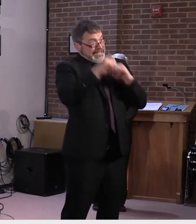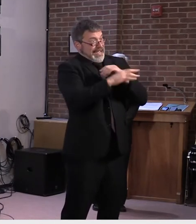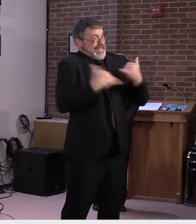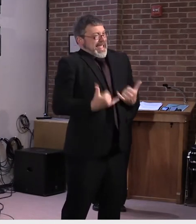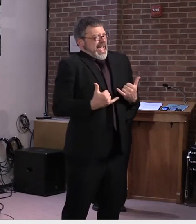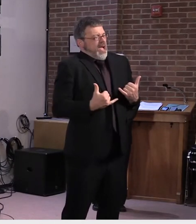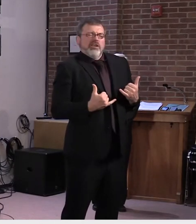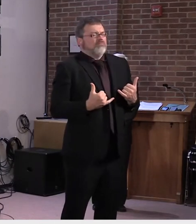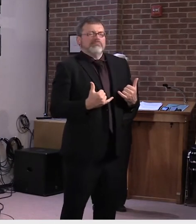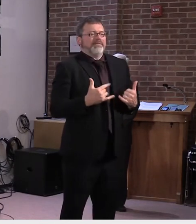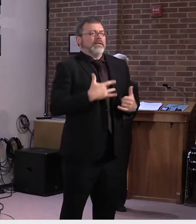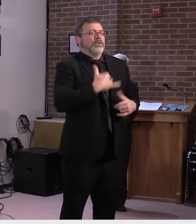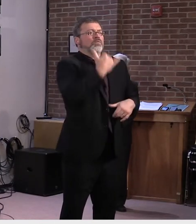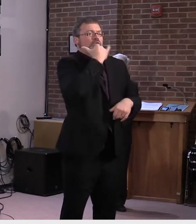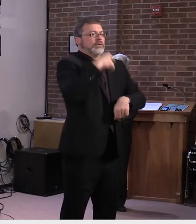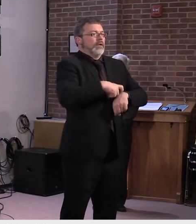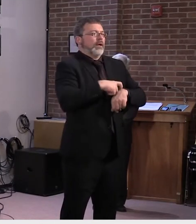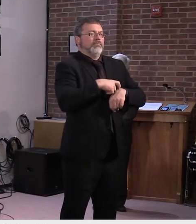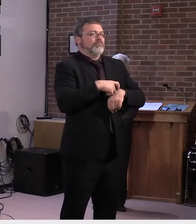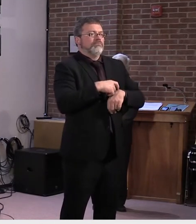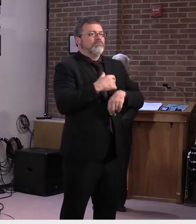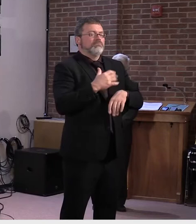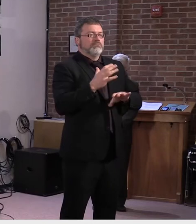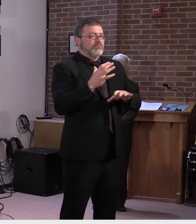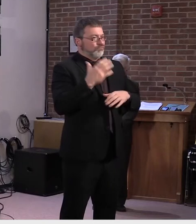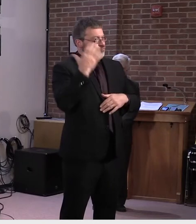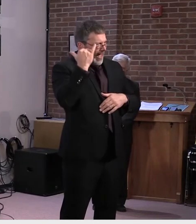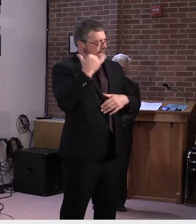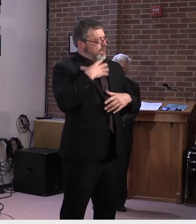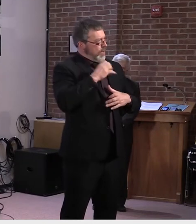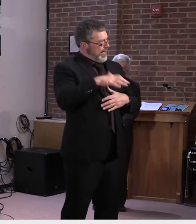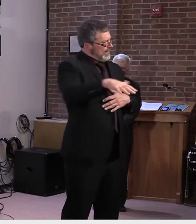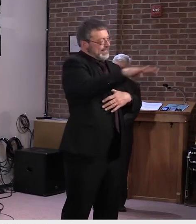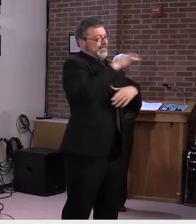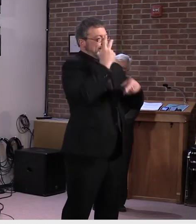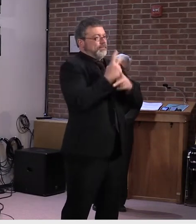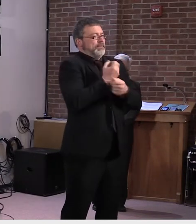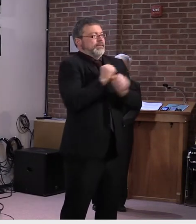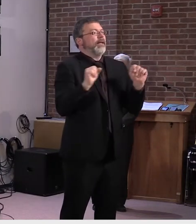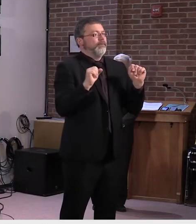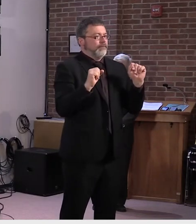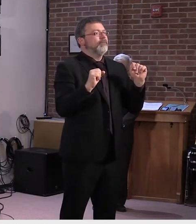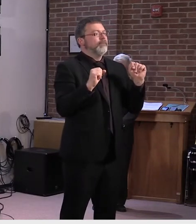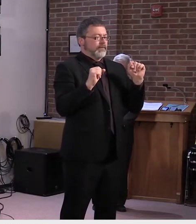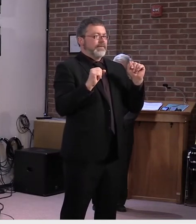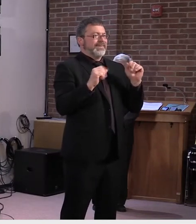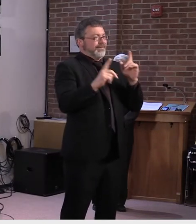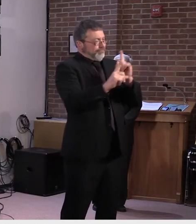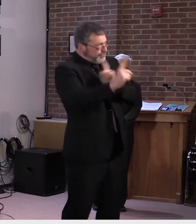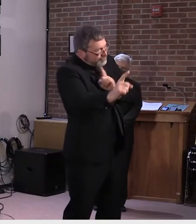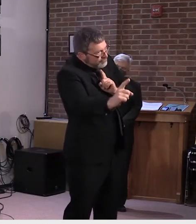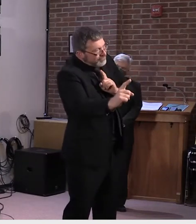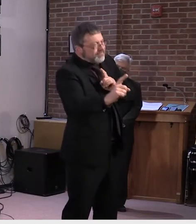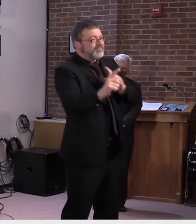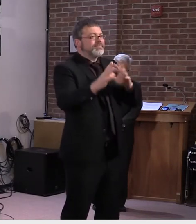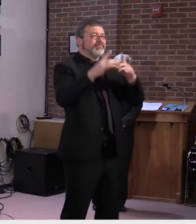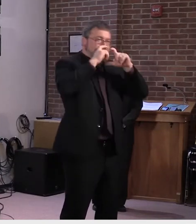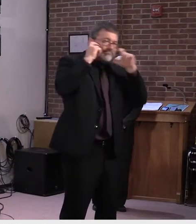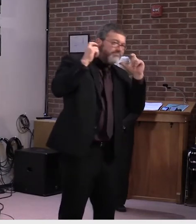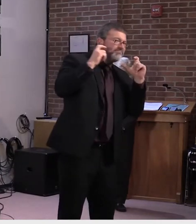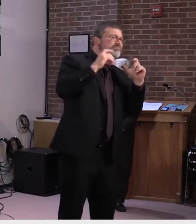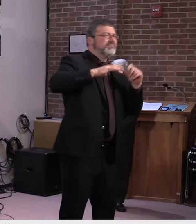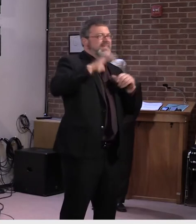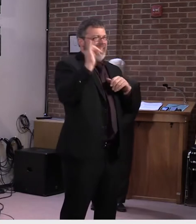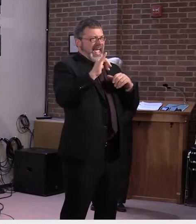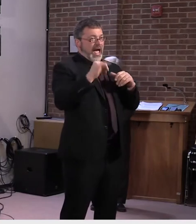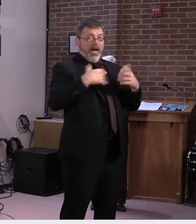safety of Vermonters. And, and I don't think, I think it's premature for us to go out and, uh, try and promote, uh, and bring people into the state in, in too